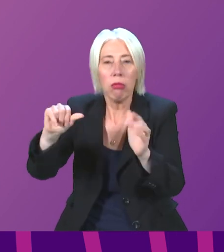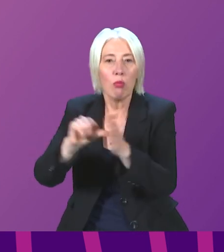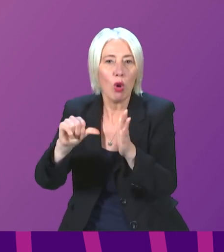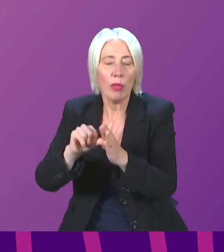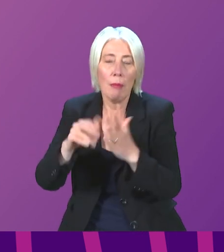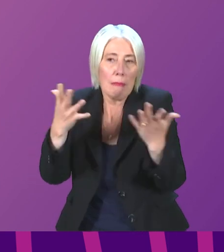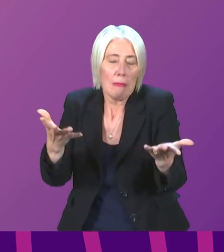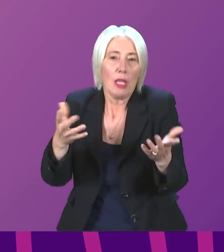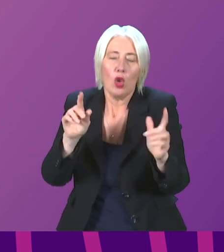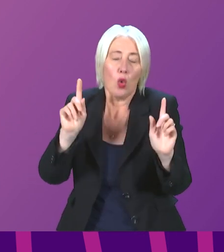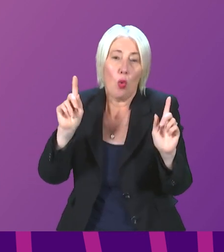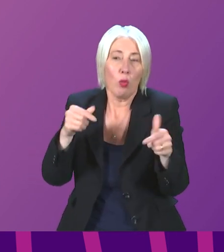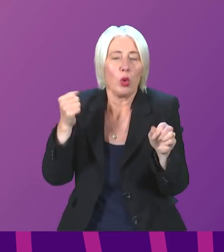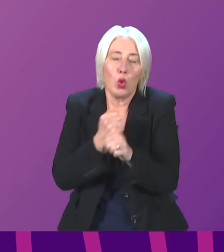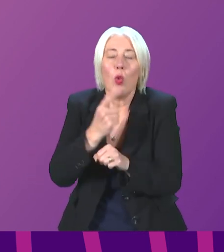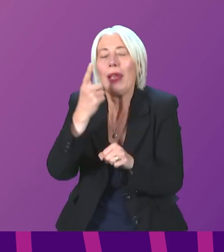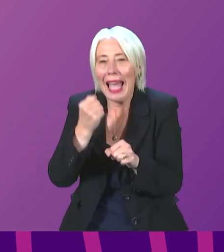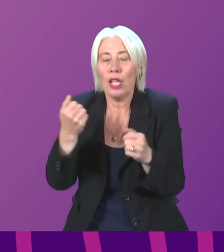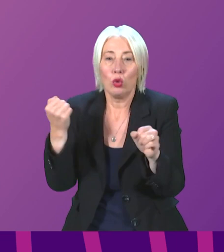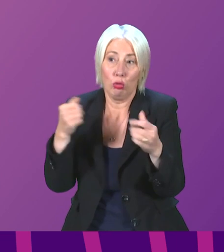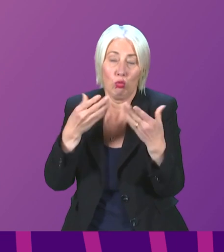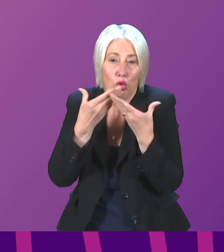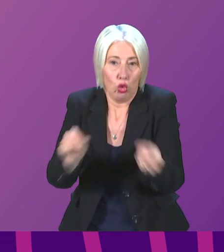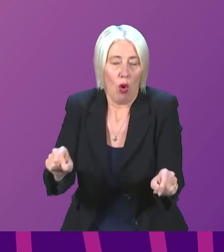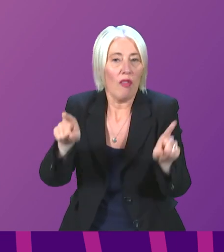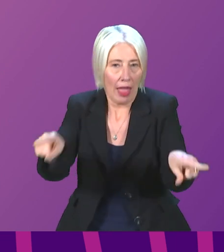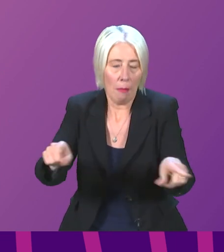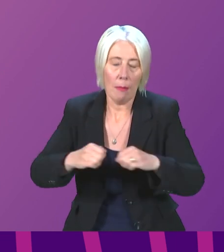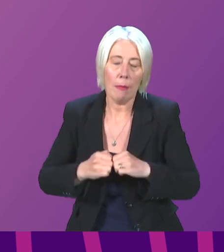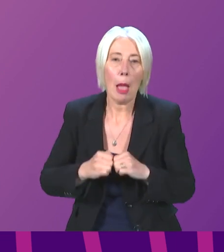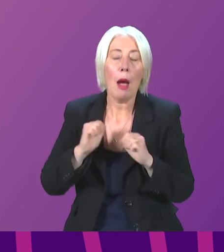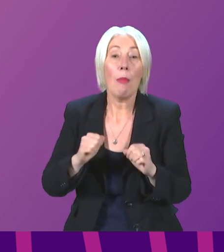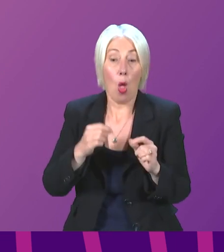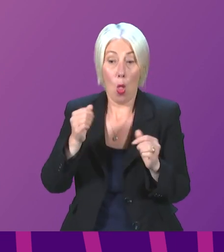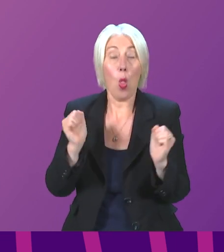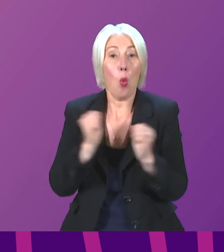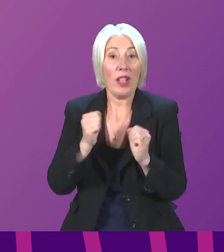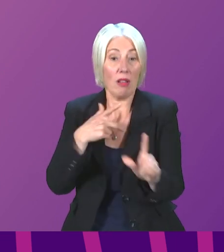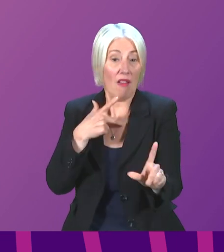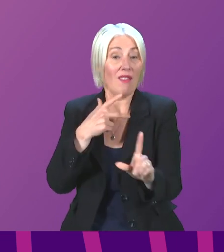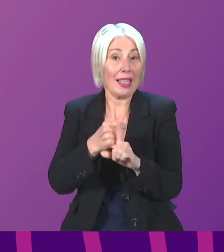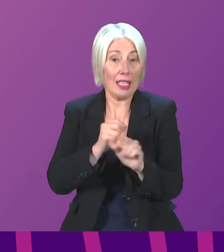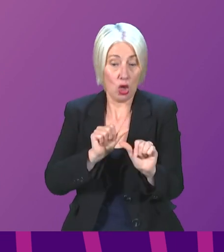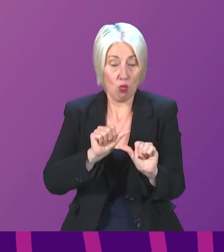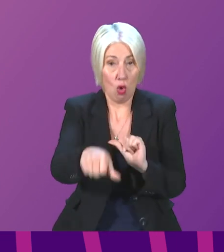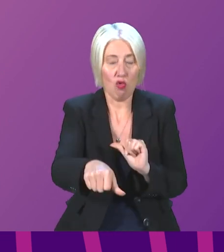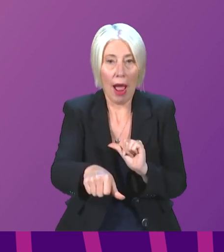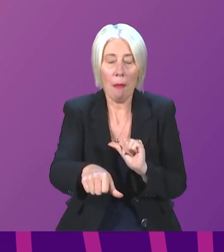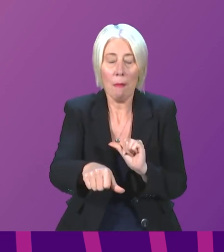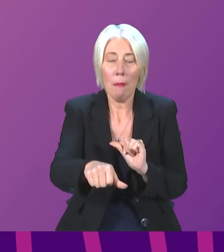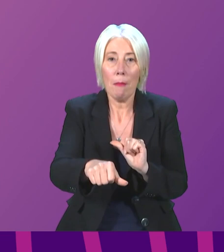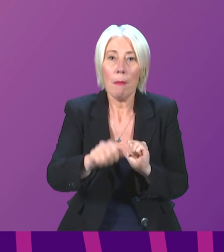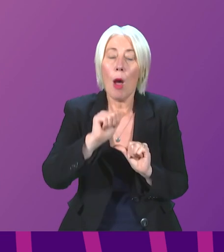to overcome those challenges. In conclusion, representing officer, this year's winter vaccination programme will, without any doubt,